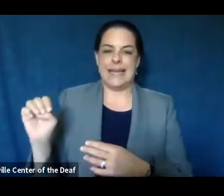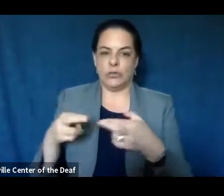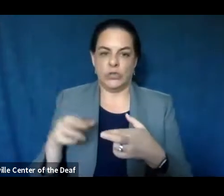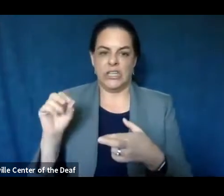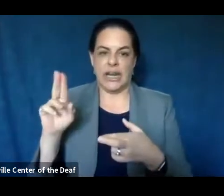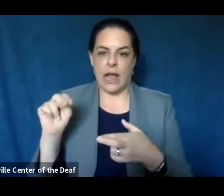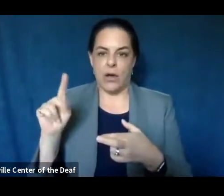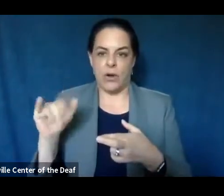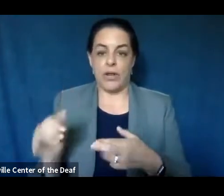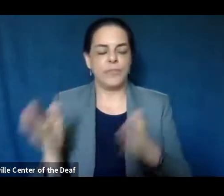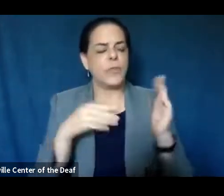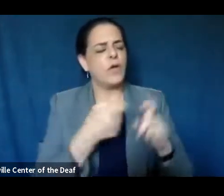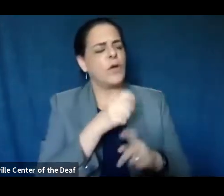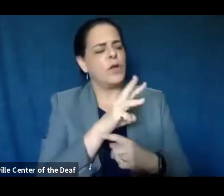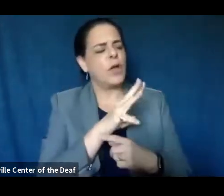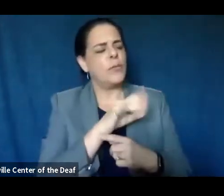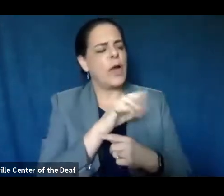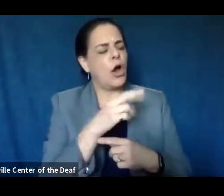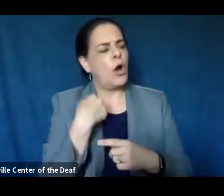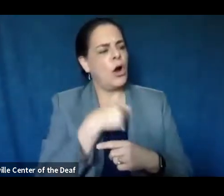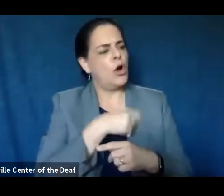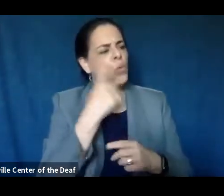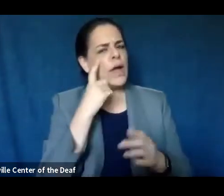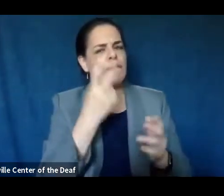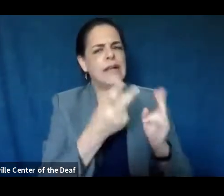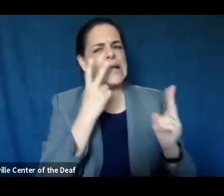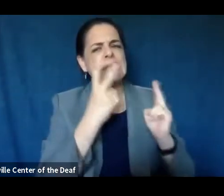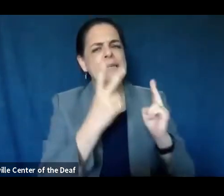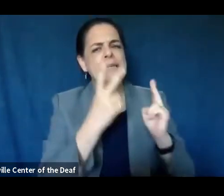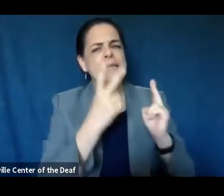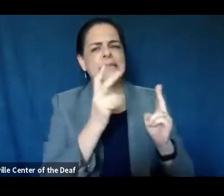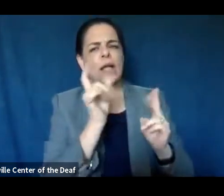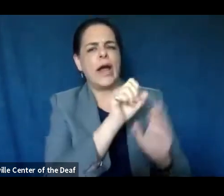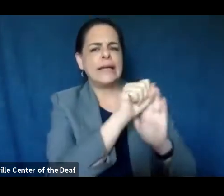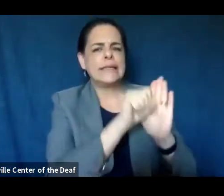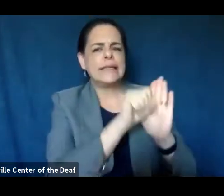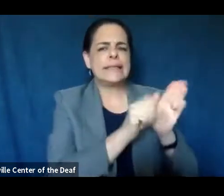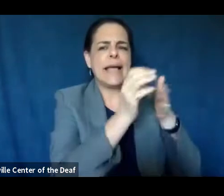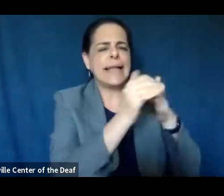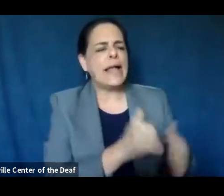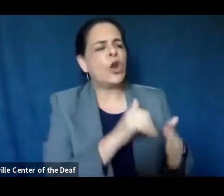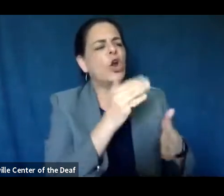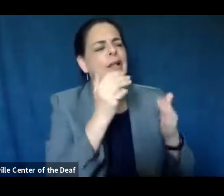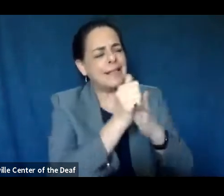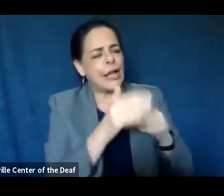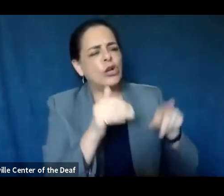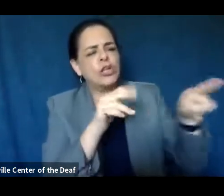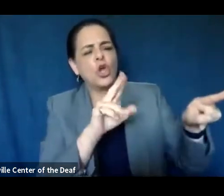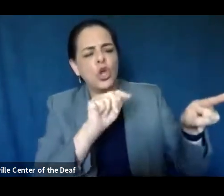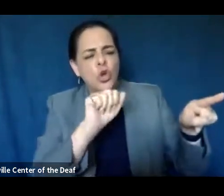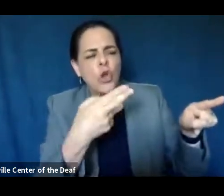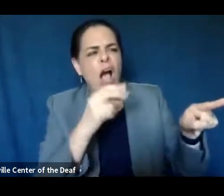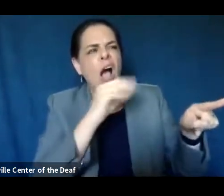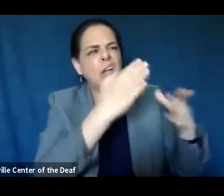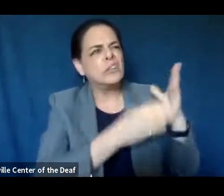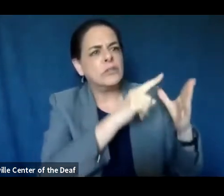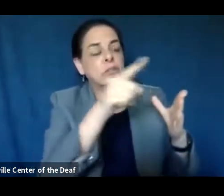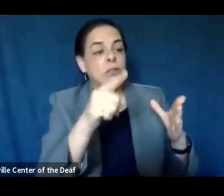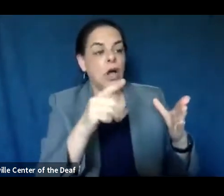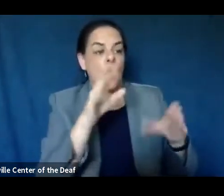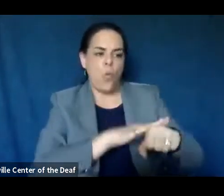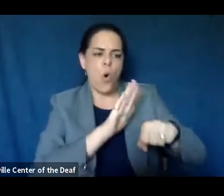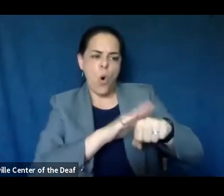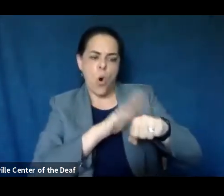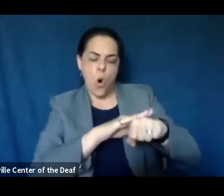From WBIR, we've seen where state leaders in Utah and surely there are others warning about their inevitable second wave around